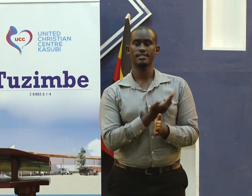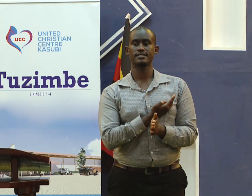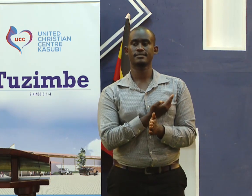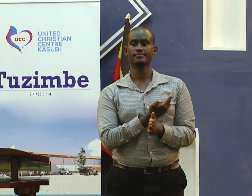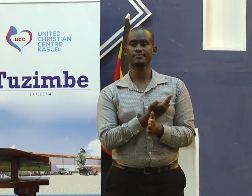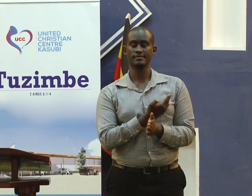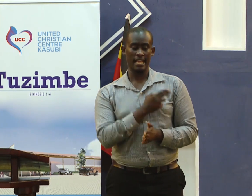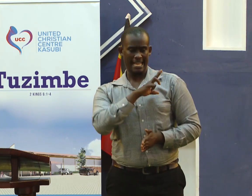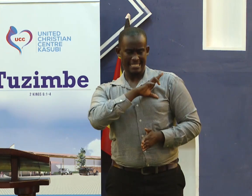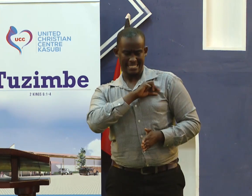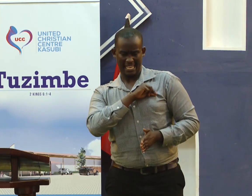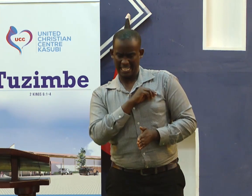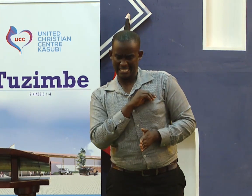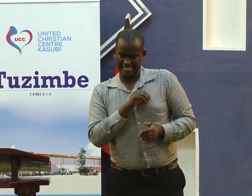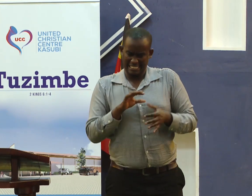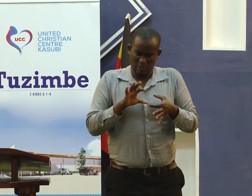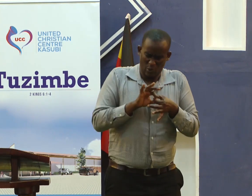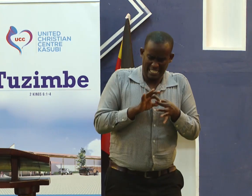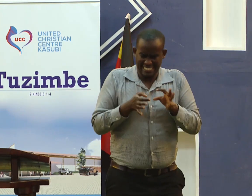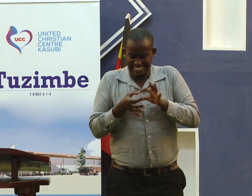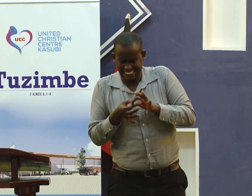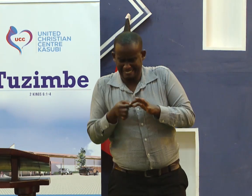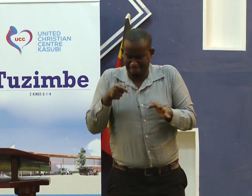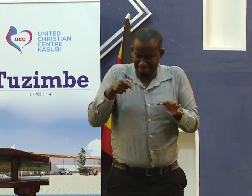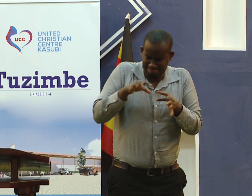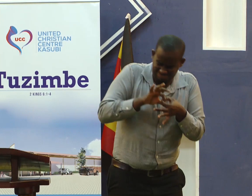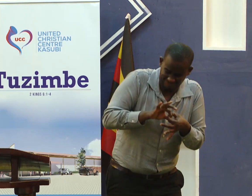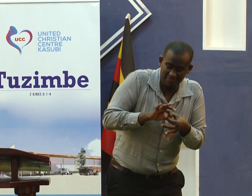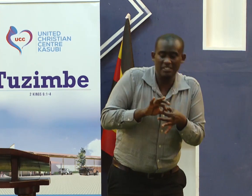And it is strongly connected to the flesh.